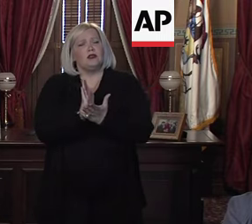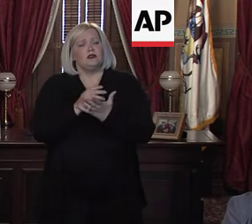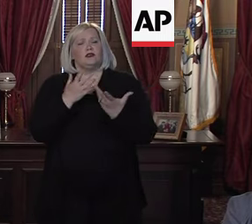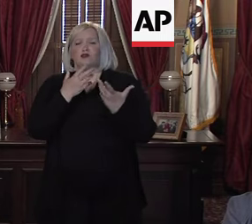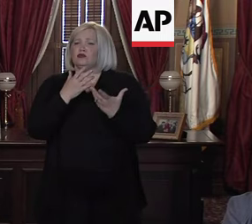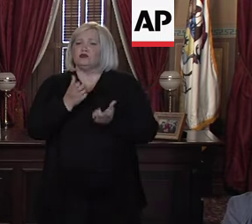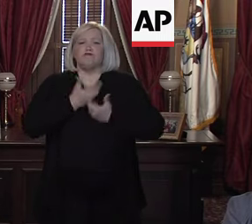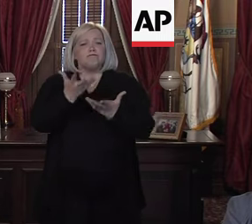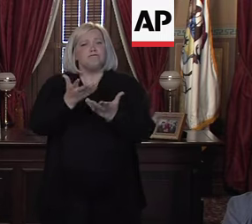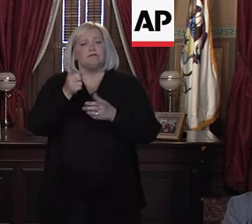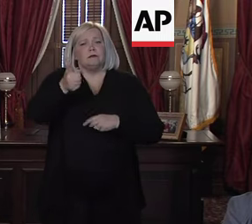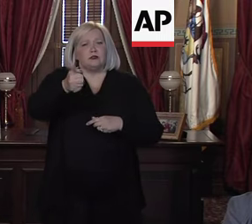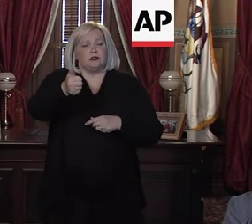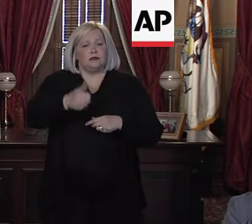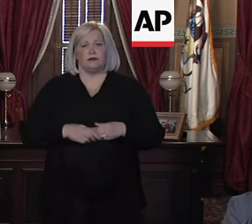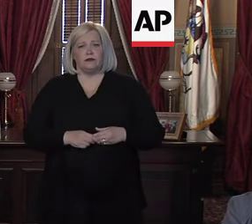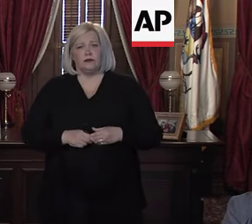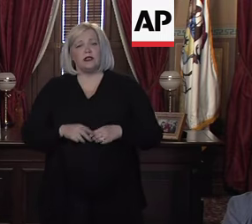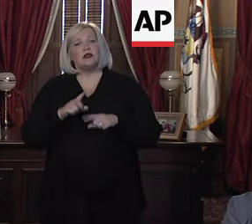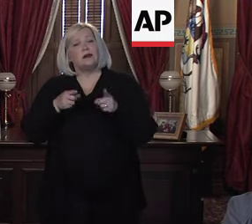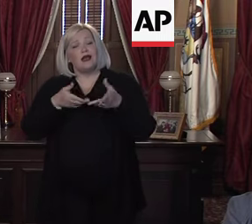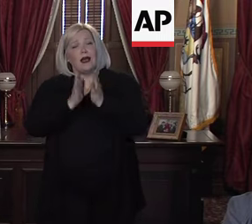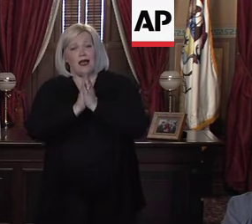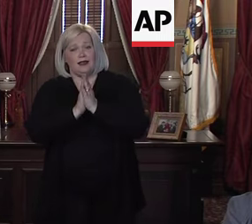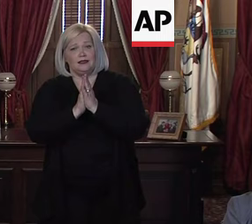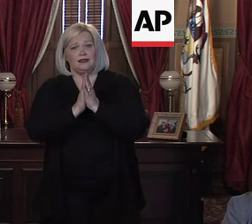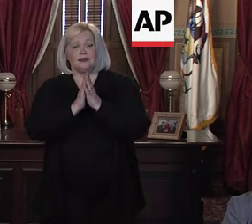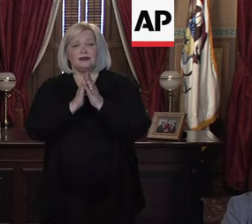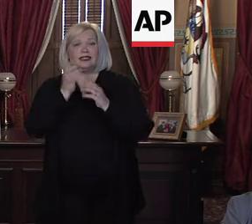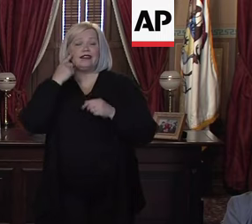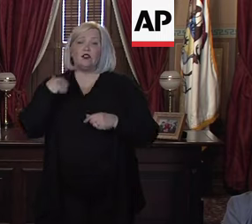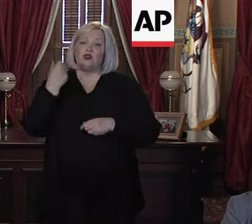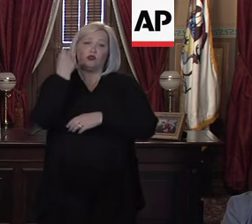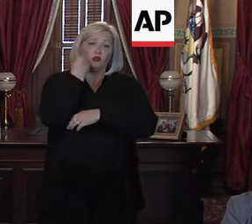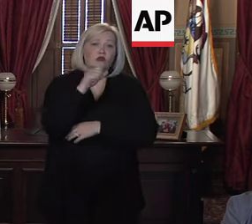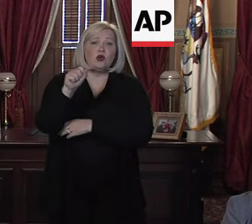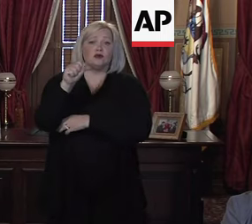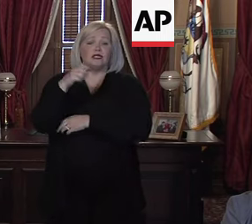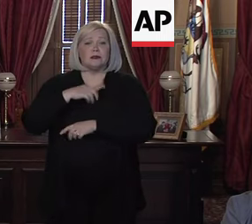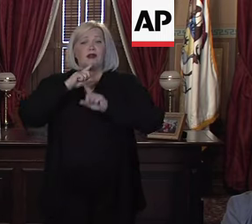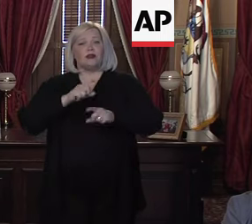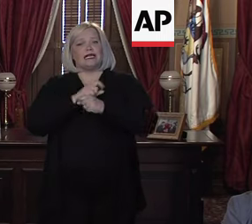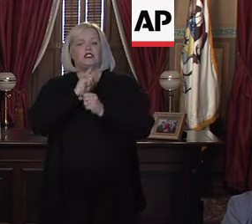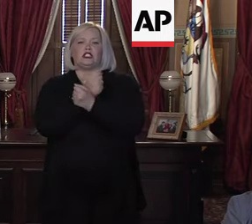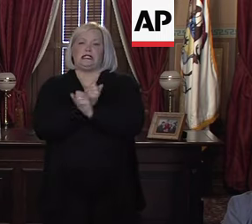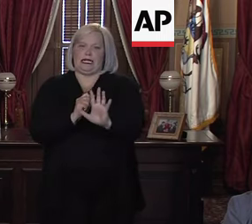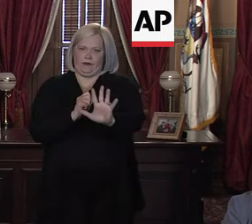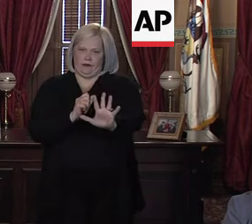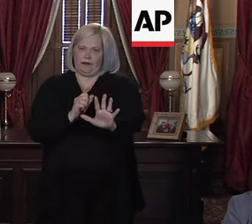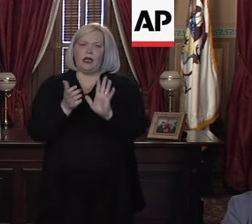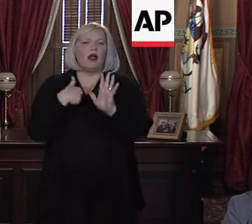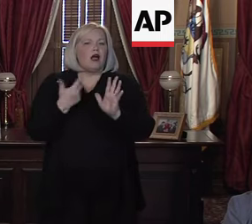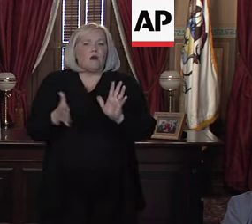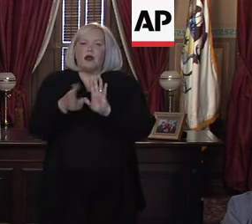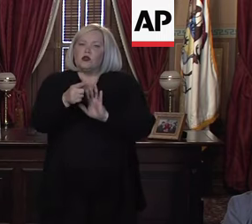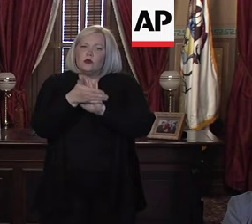So, I just ask that those who are protesting these orders do so in a safe manner so that you don't get sick